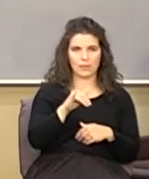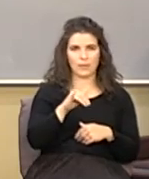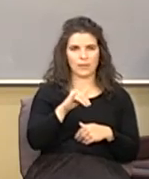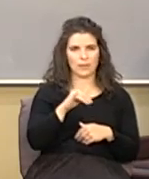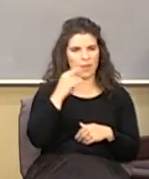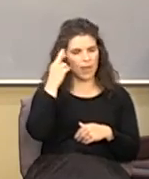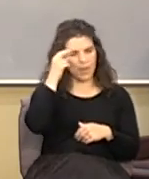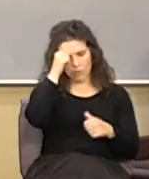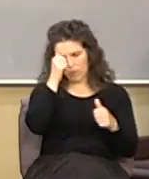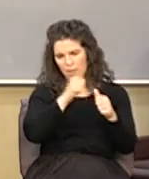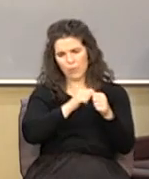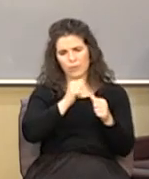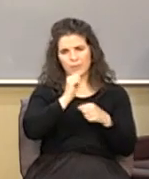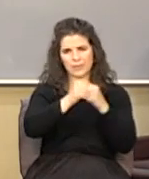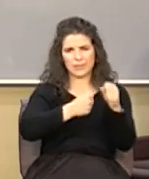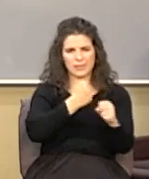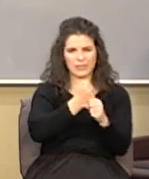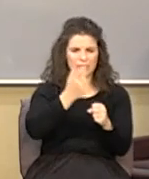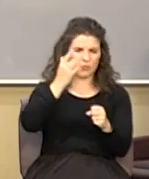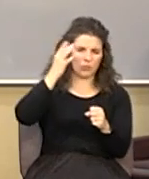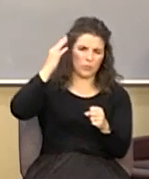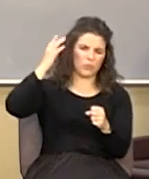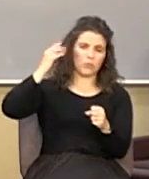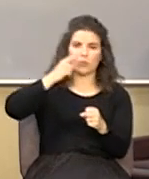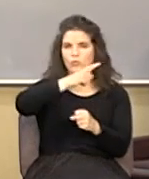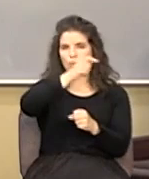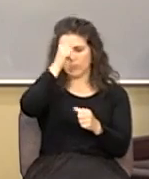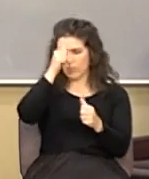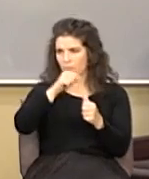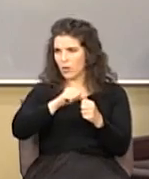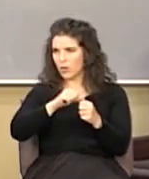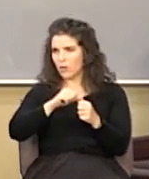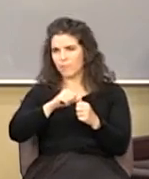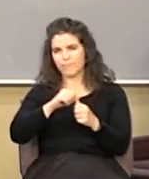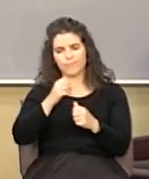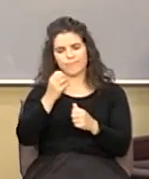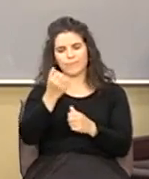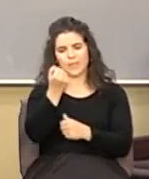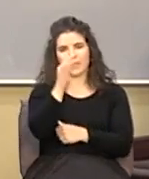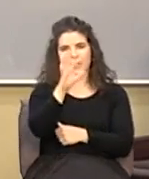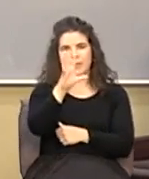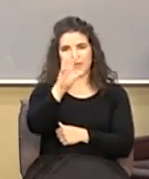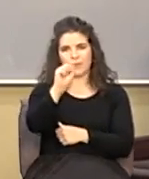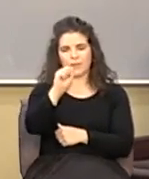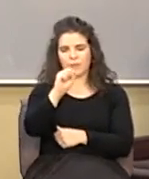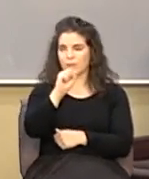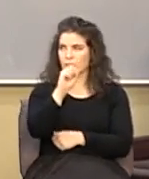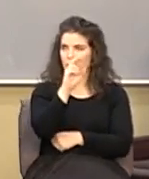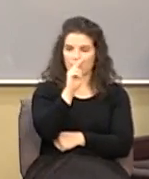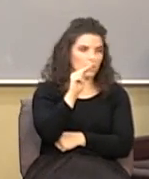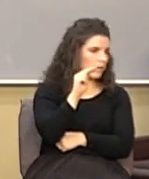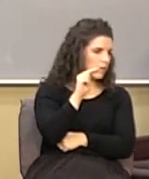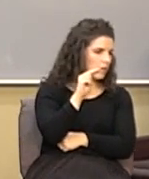I remember years ago you remember when Khrushchev came back in the 50s Nikita Khrushchev